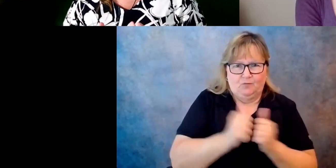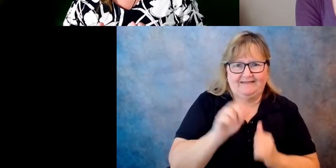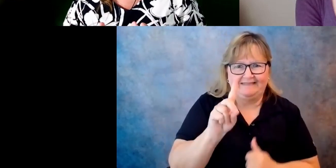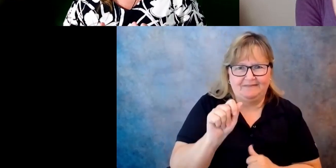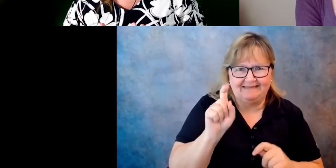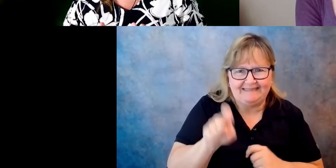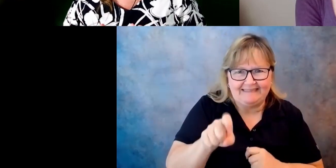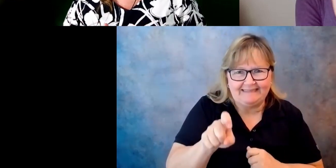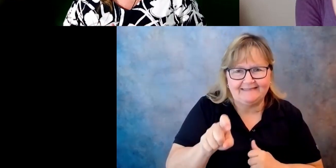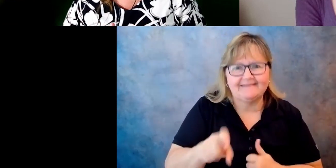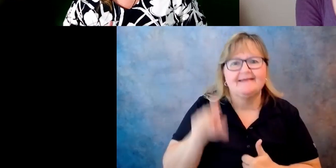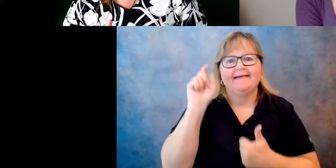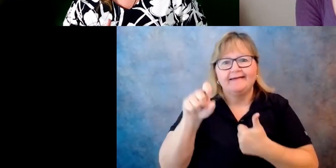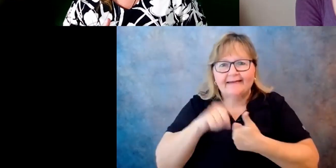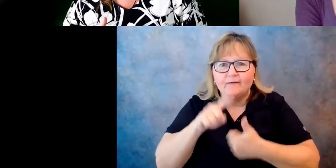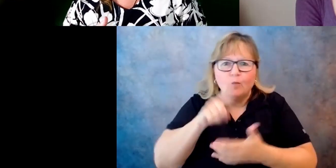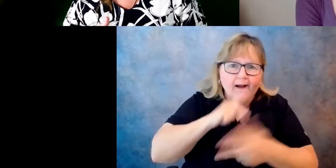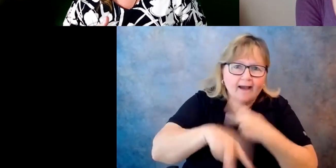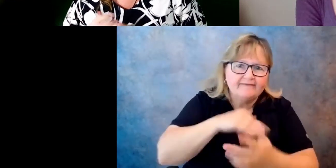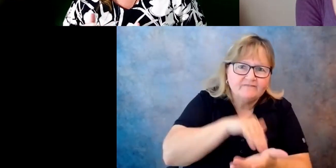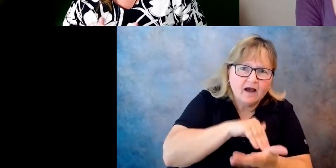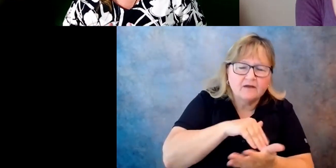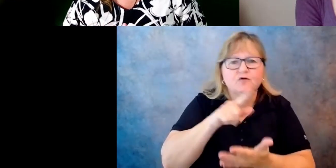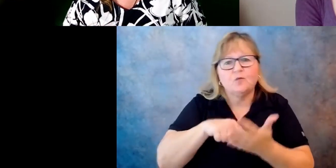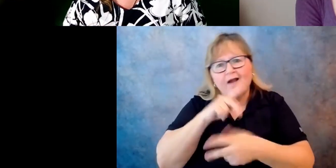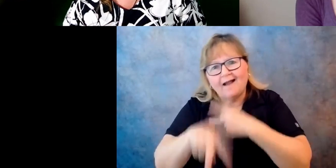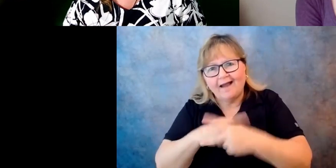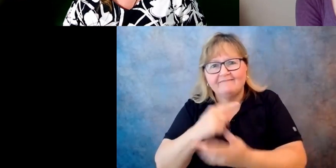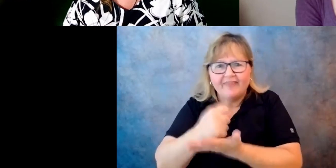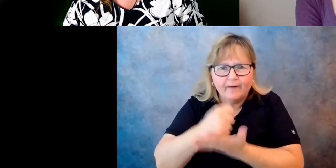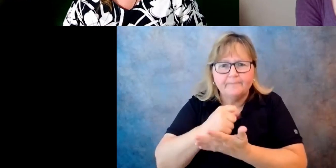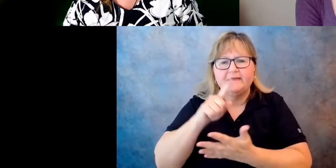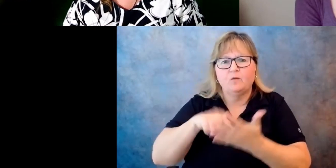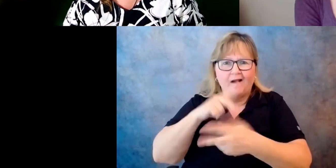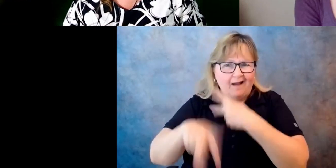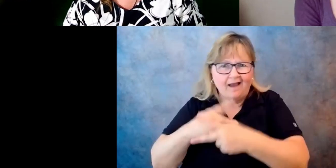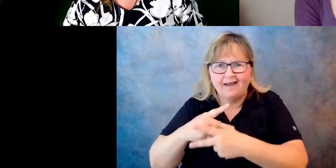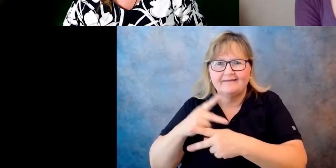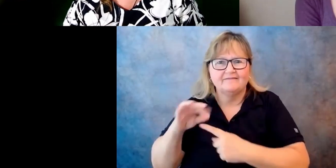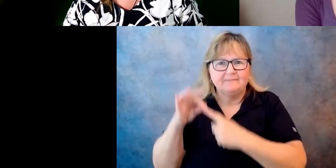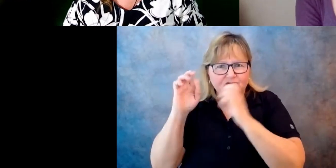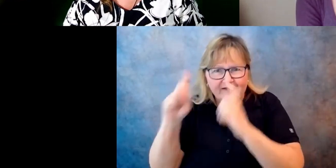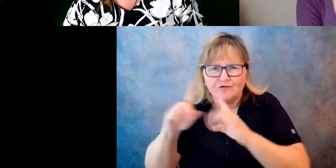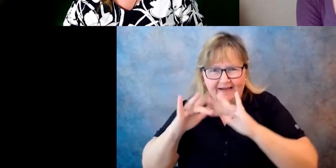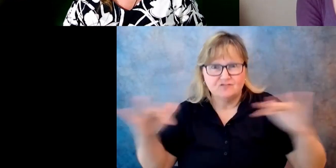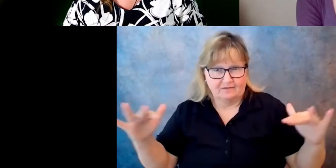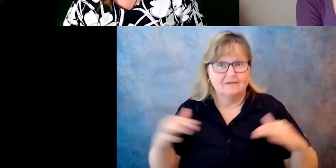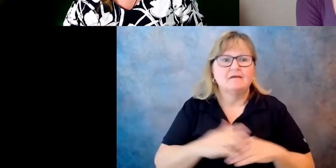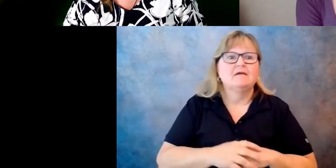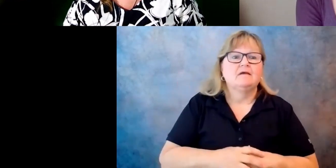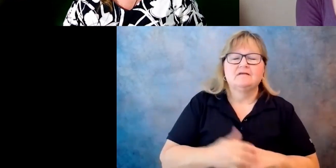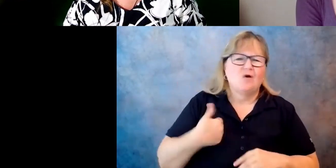specialty providers they need, because what we, we don't want to happen is for a family to go to an area,